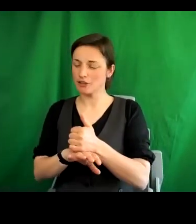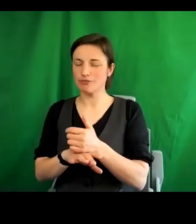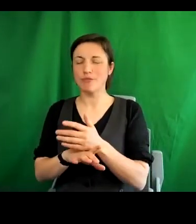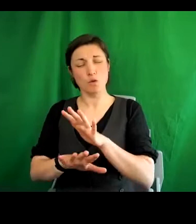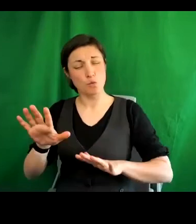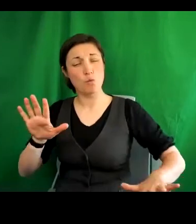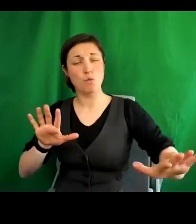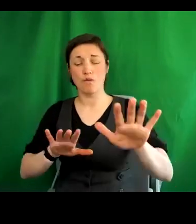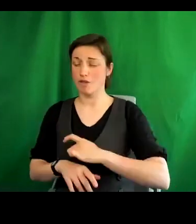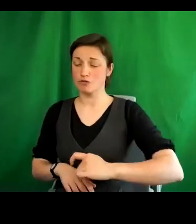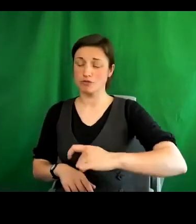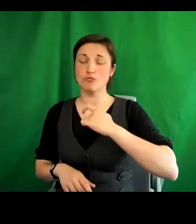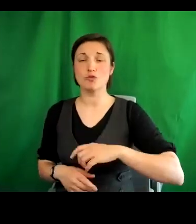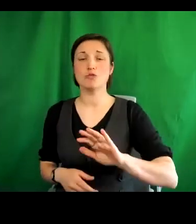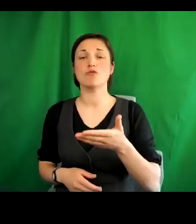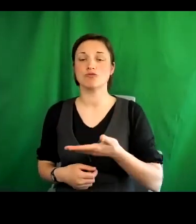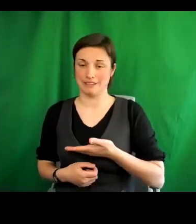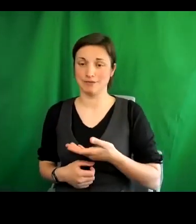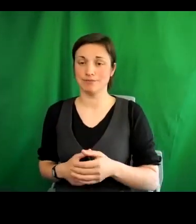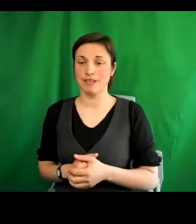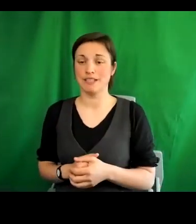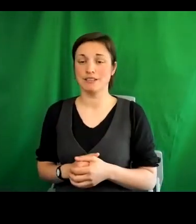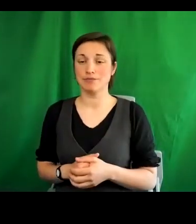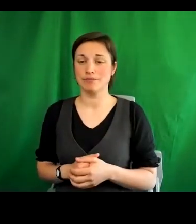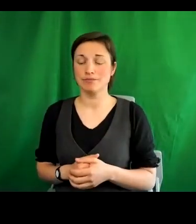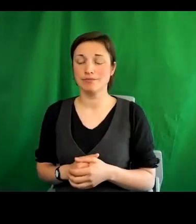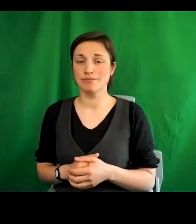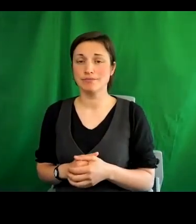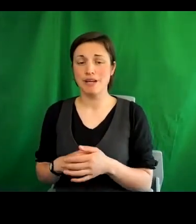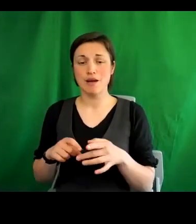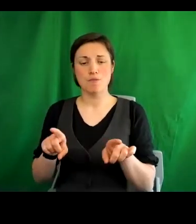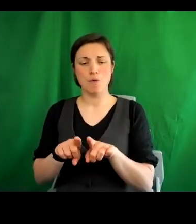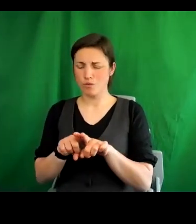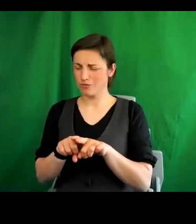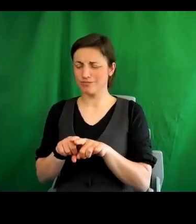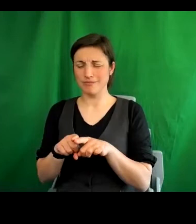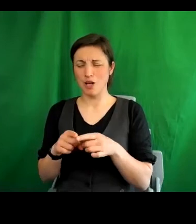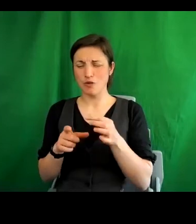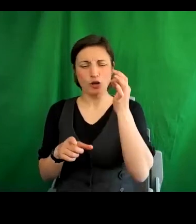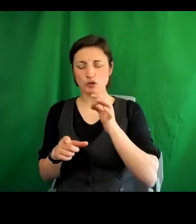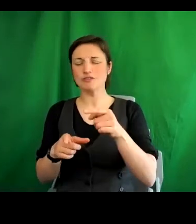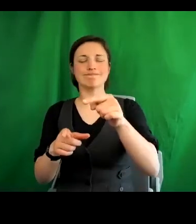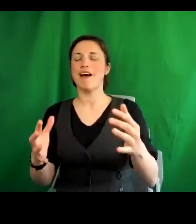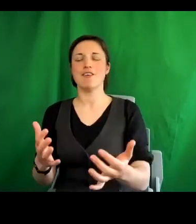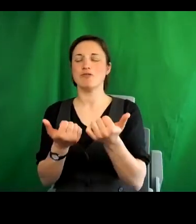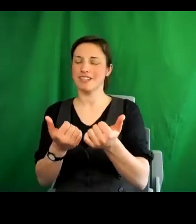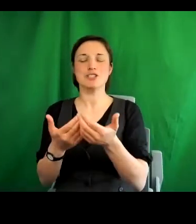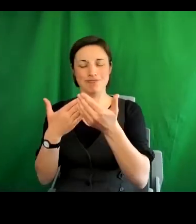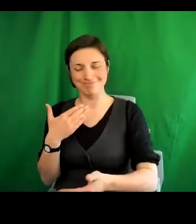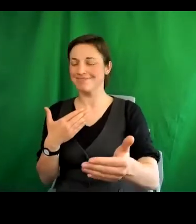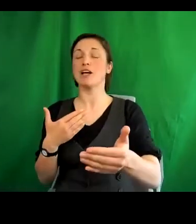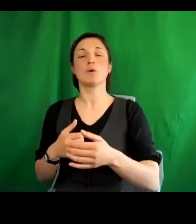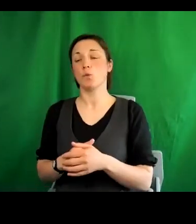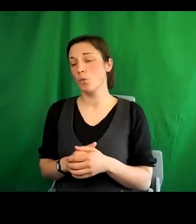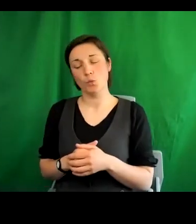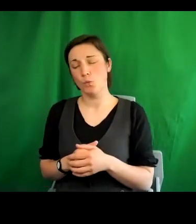that this declaration marks an ambition, a significant point in a journey, not a final destination. We haven't got